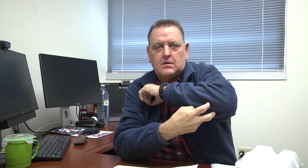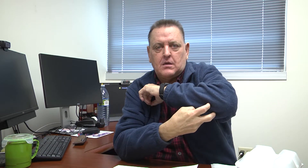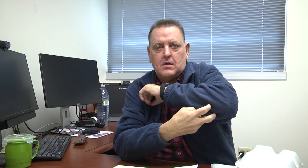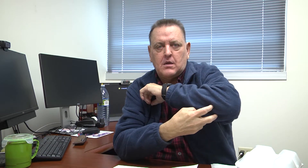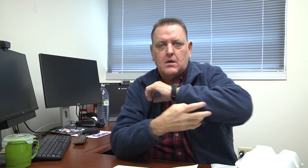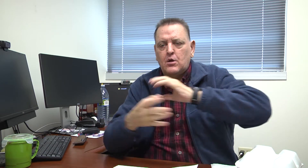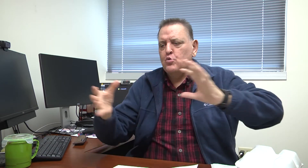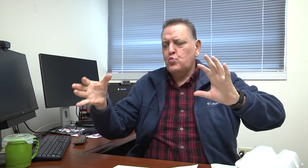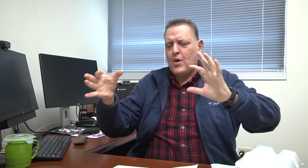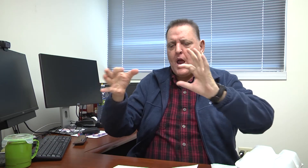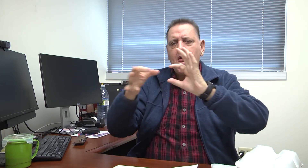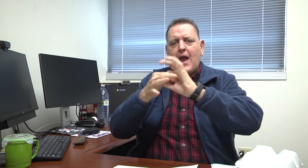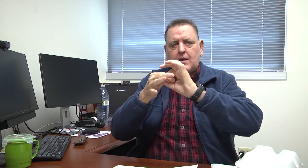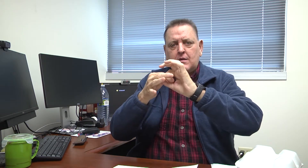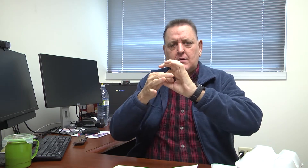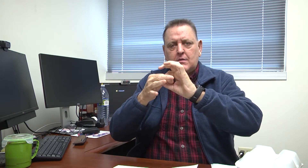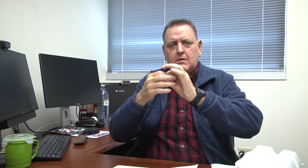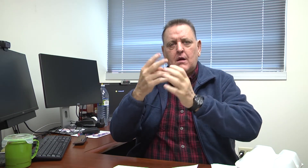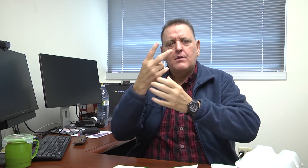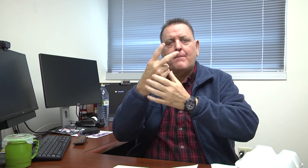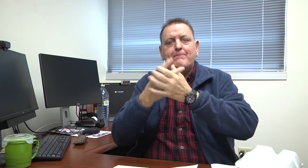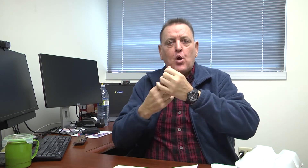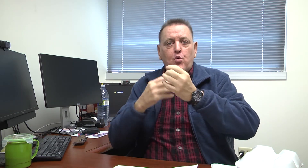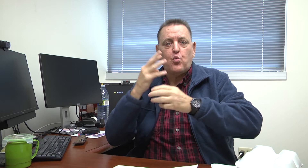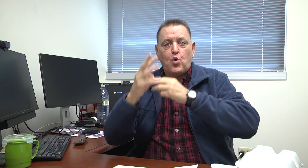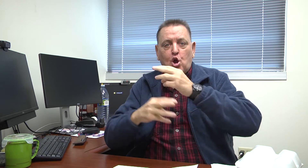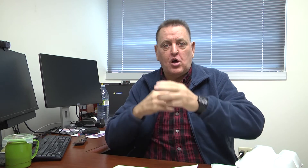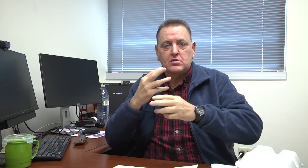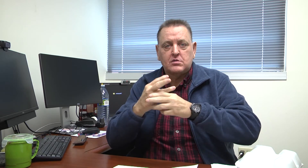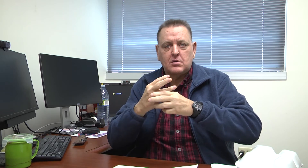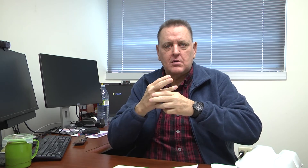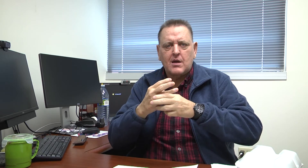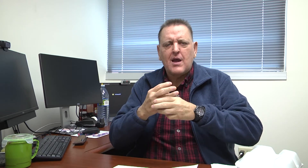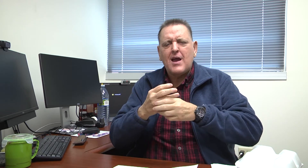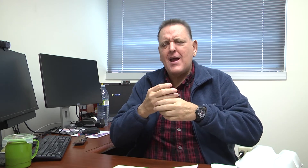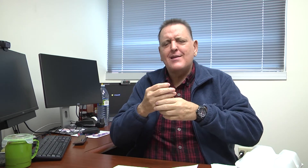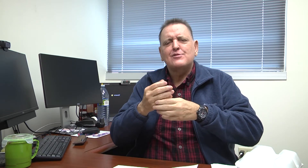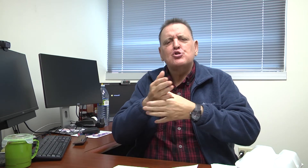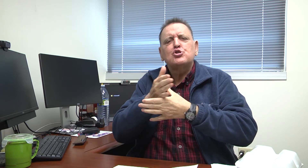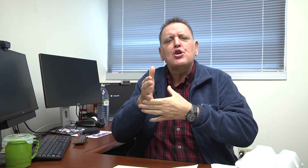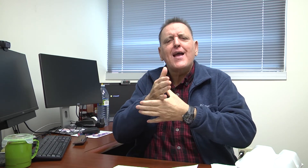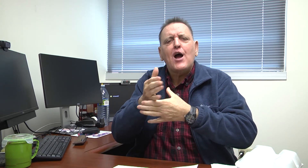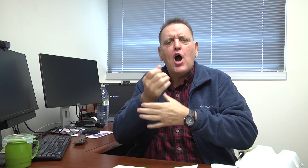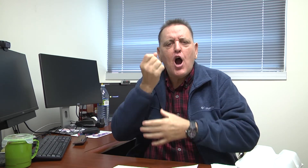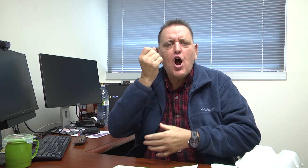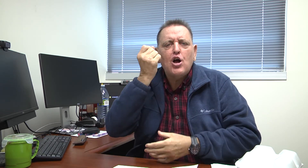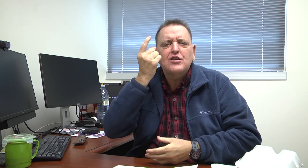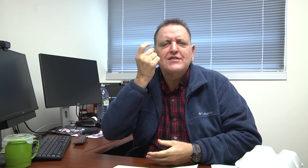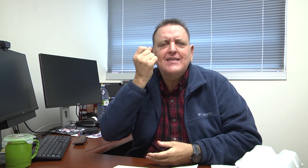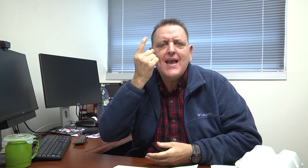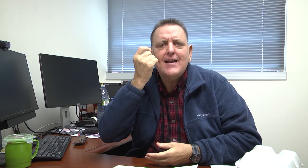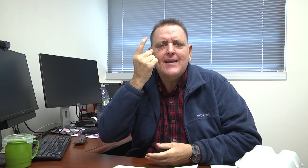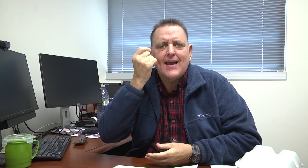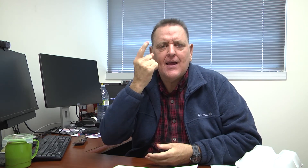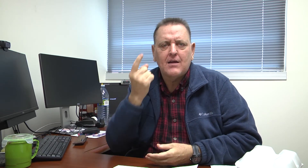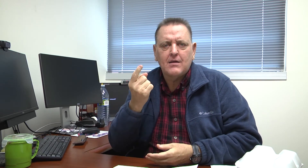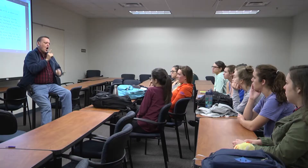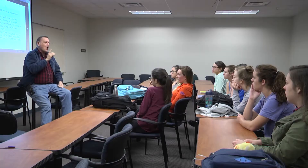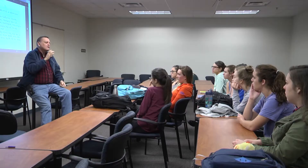to connect both worlds, and to share understanding. And he